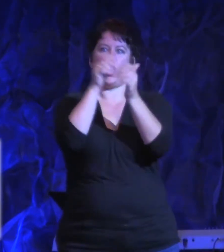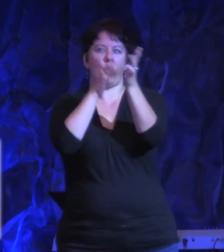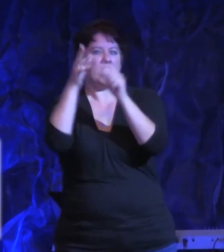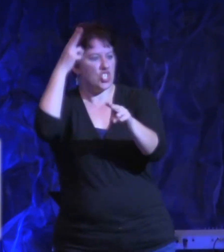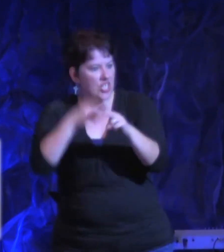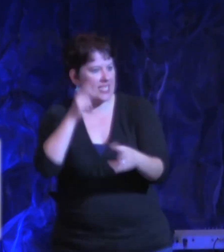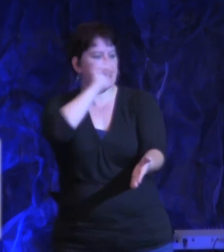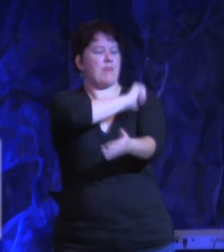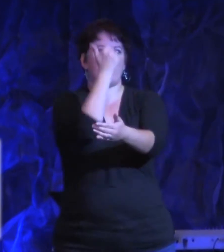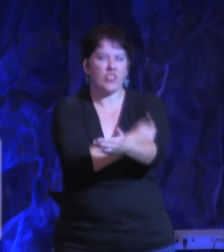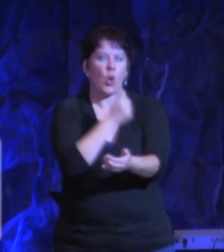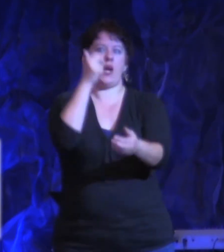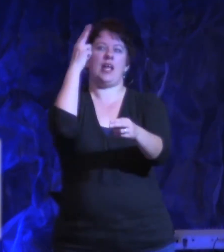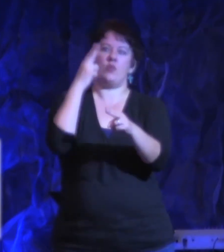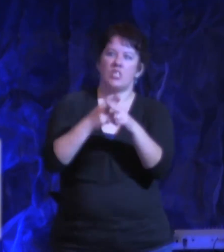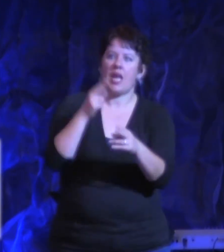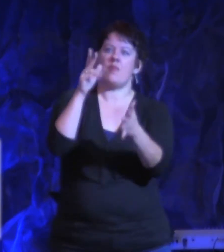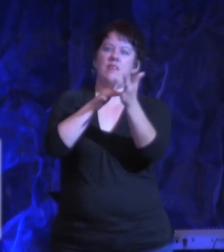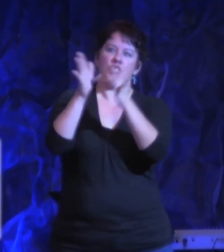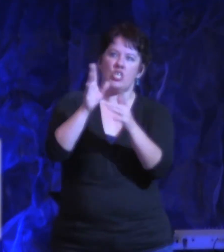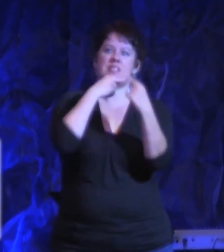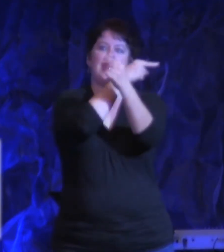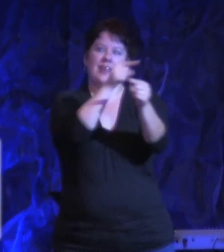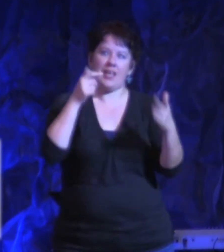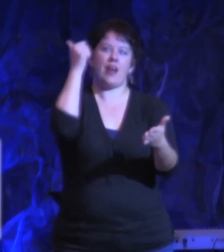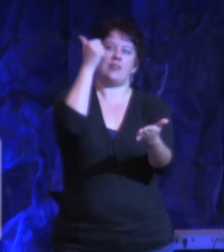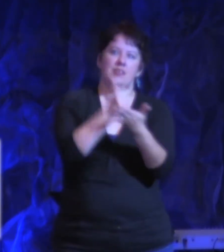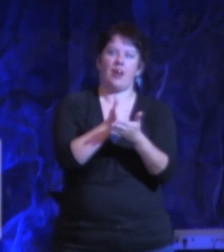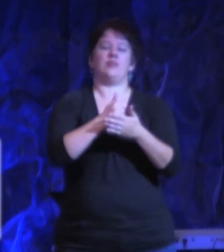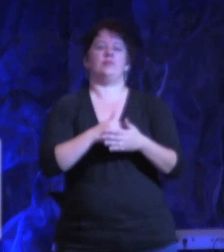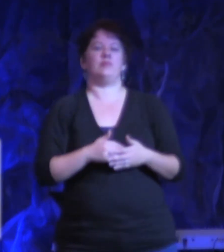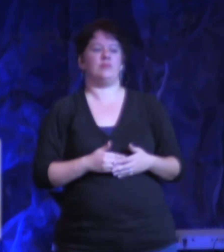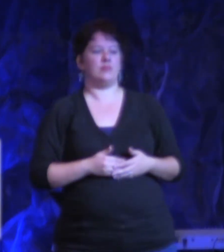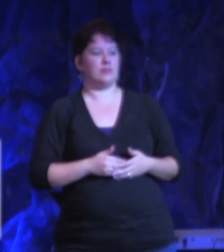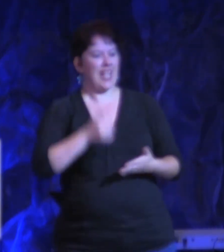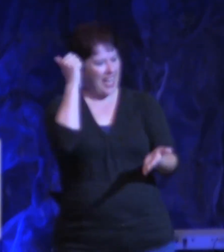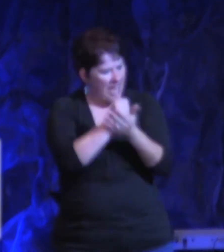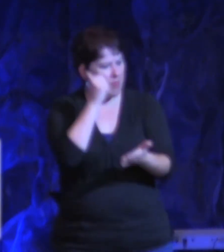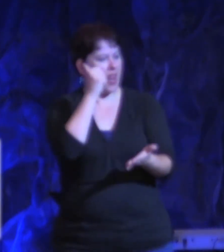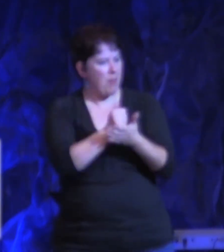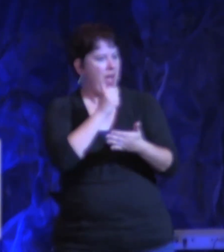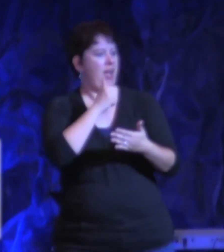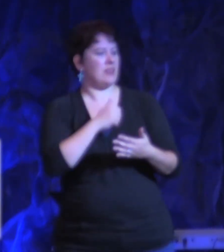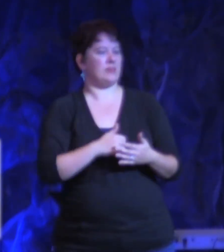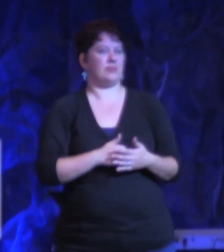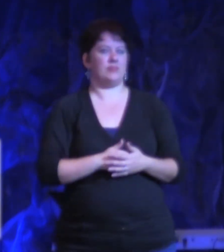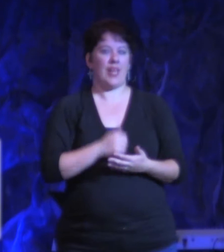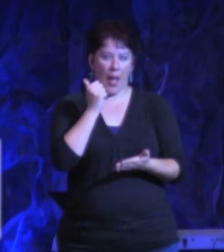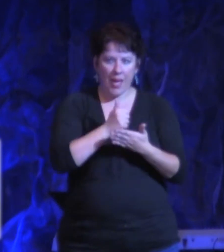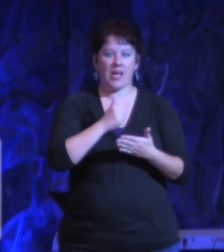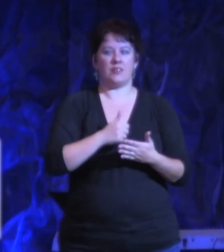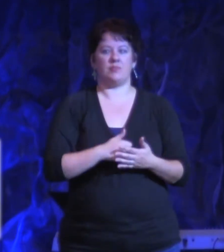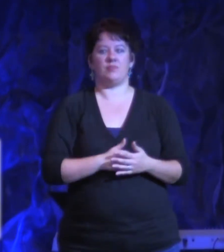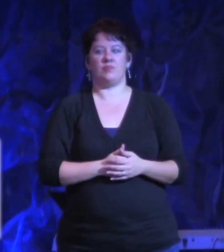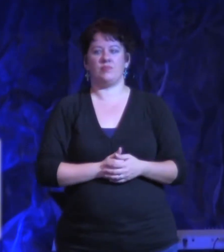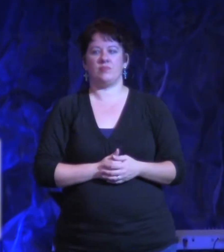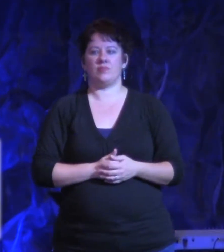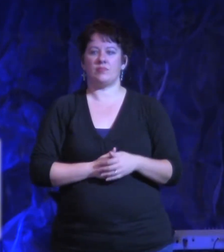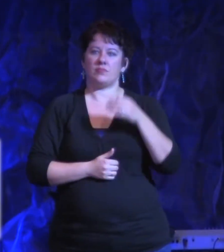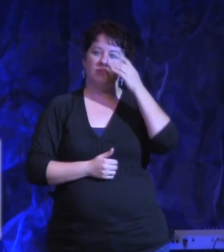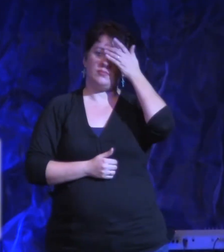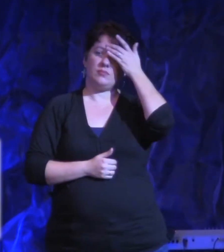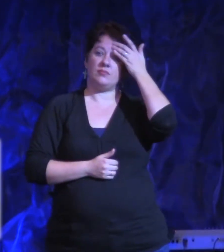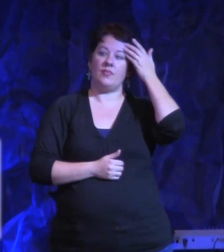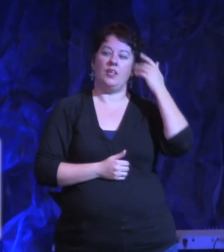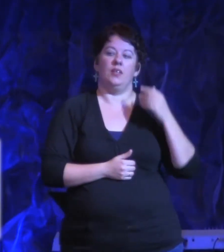authority of the name of Jesus, I declare it done right now. Amen. Amen. Now,